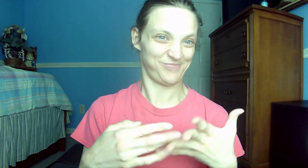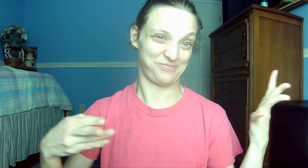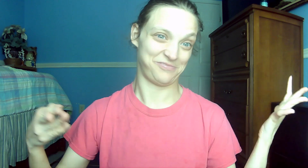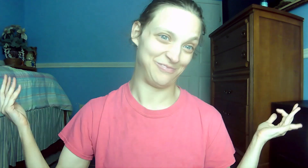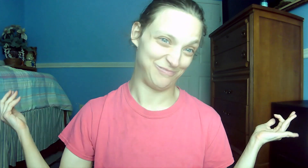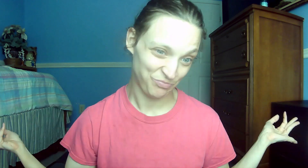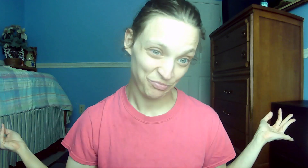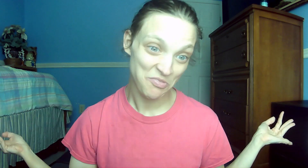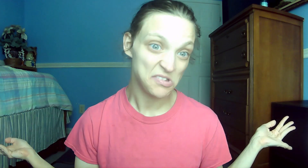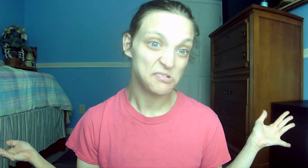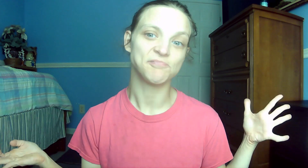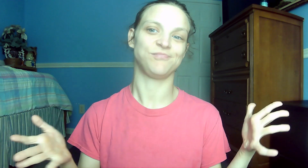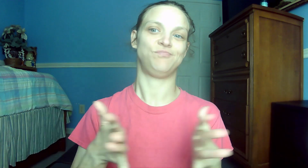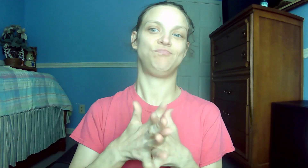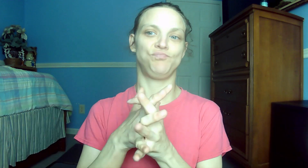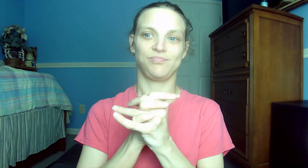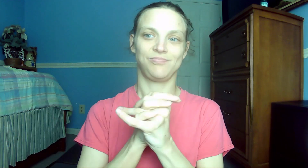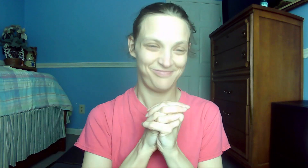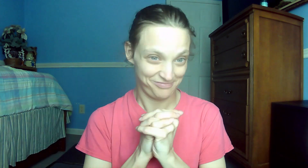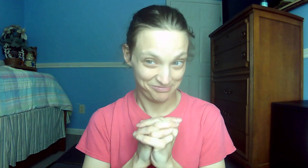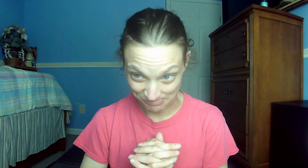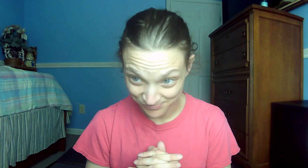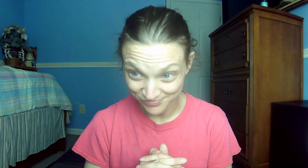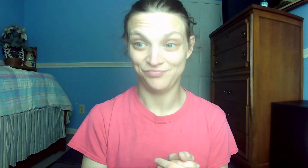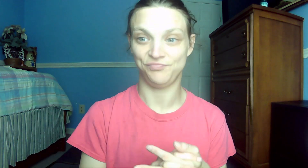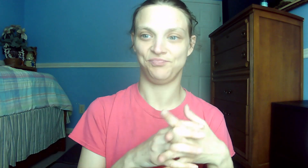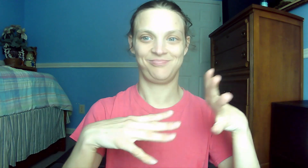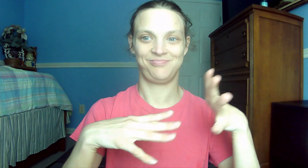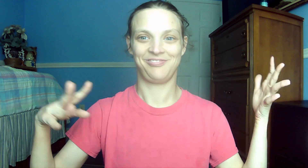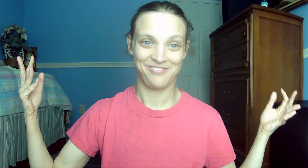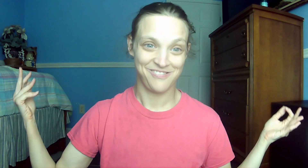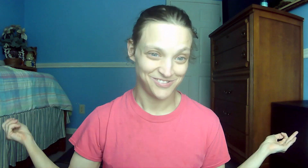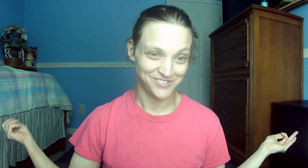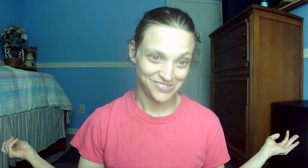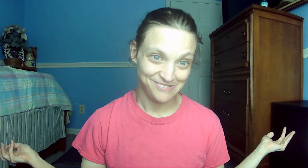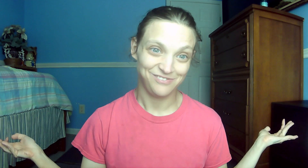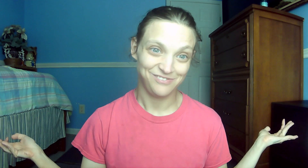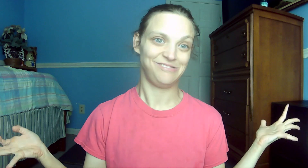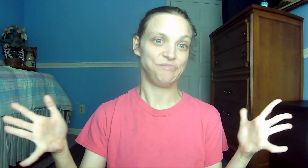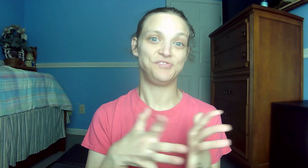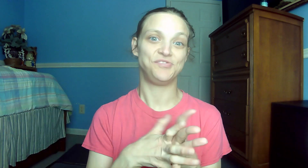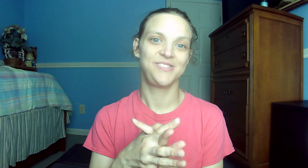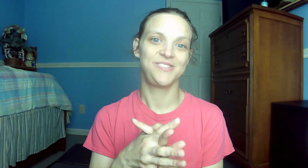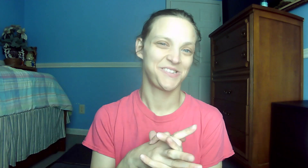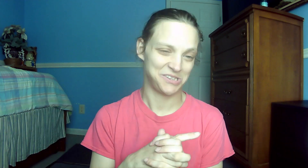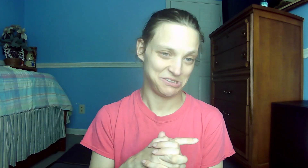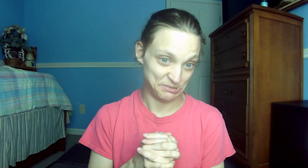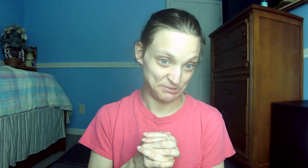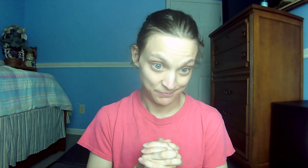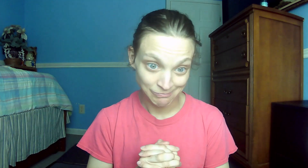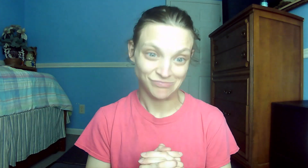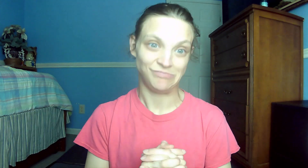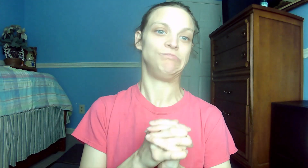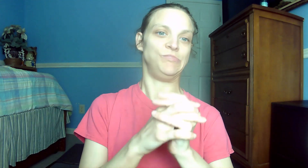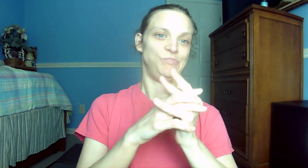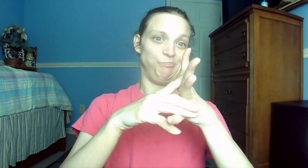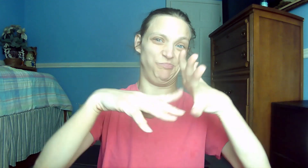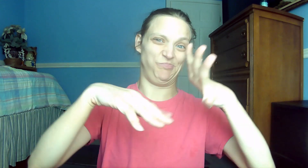I will build my church, and the gates of death will not overcome it. 31. John 4.24 God is